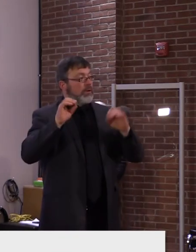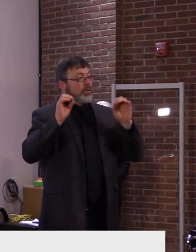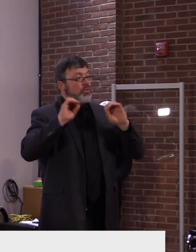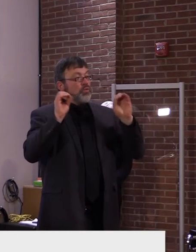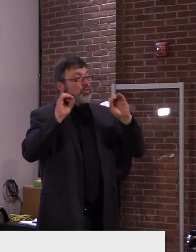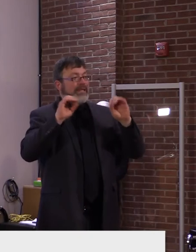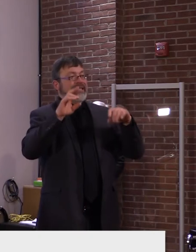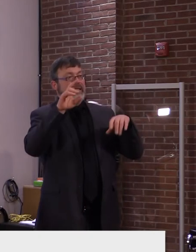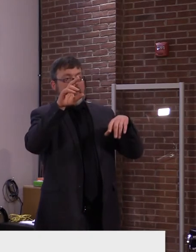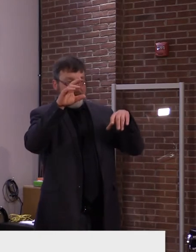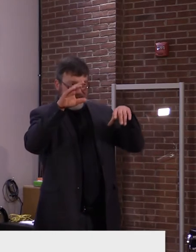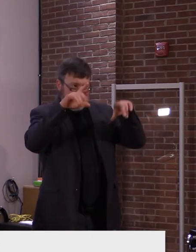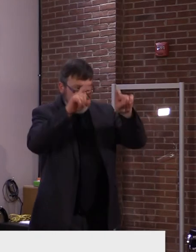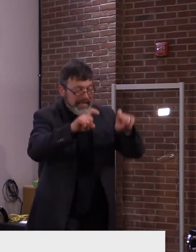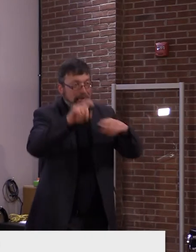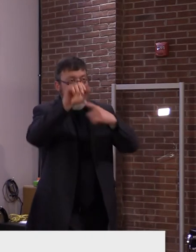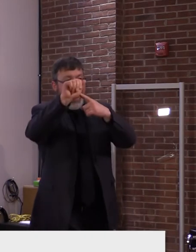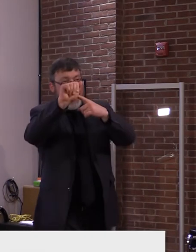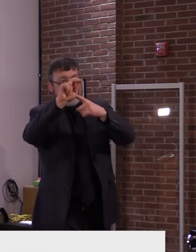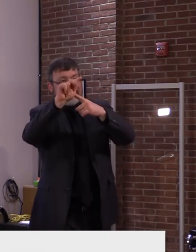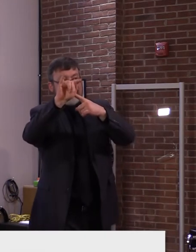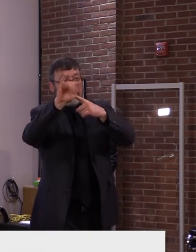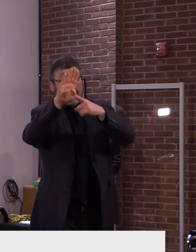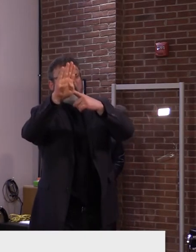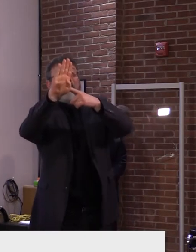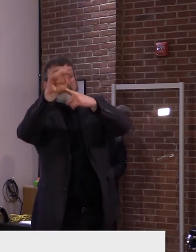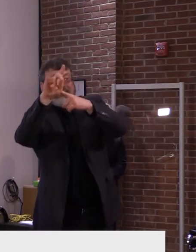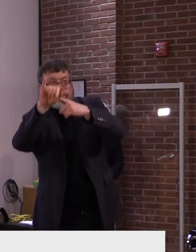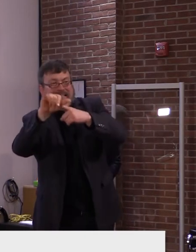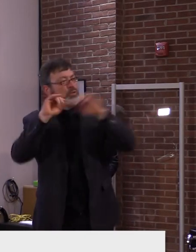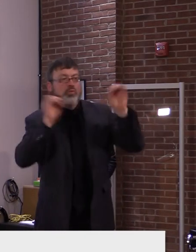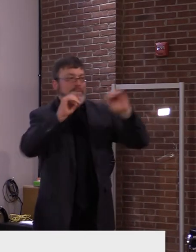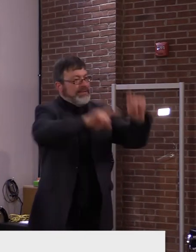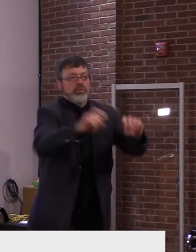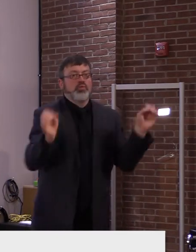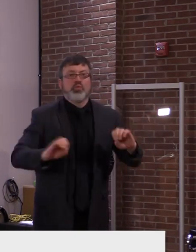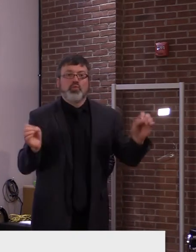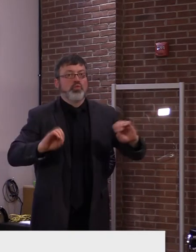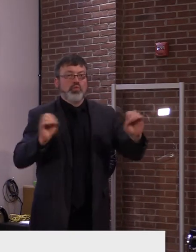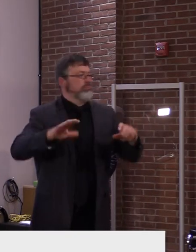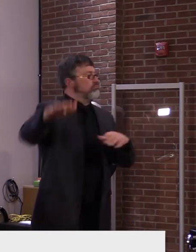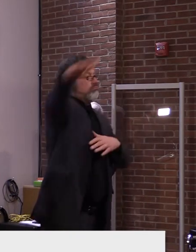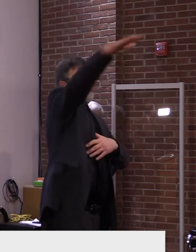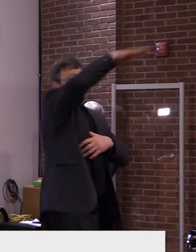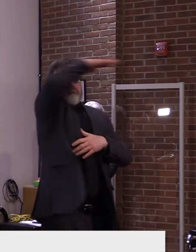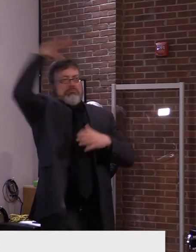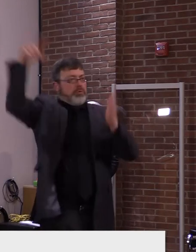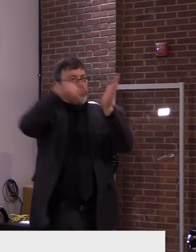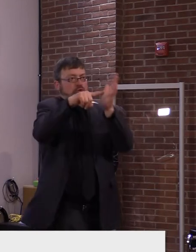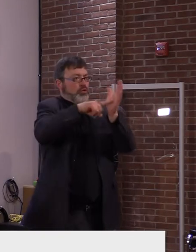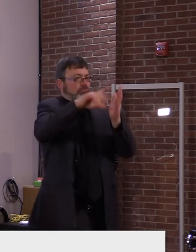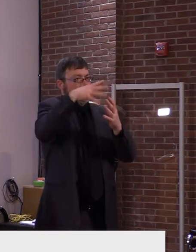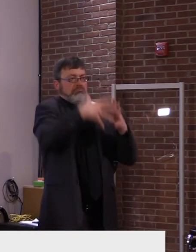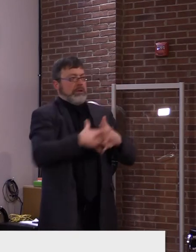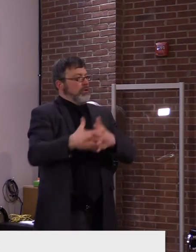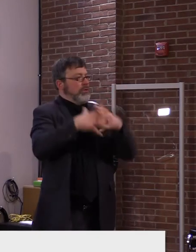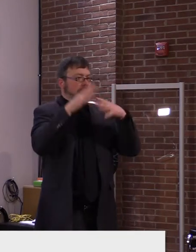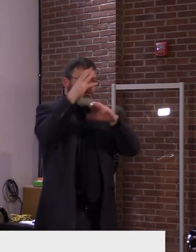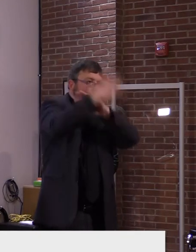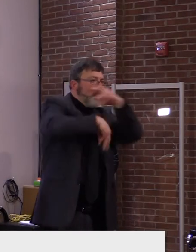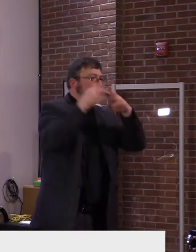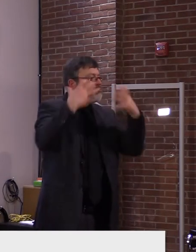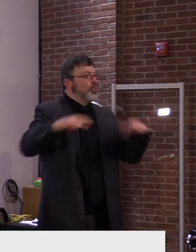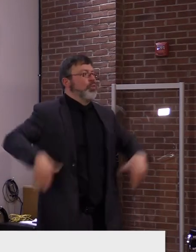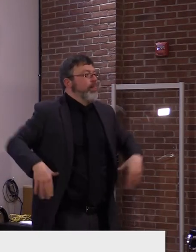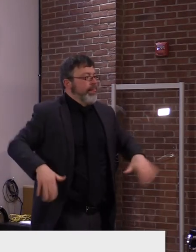So you get your dose or you get your two doses, depending on which vaccine, uh, there's no requirement or intent that